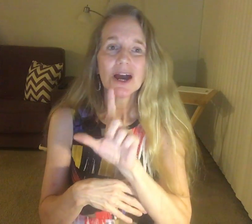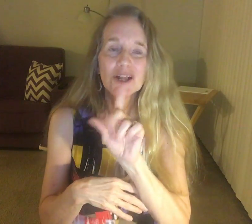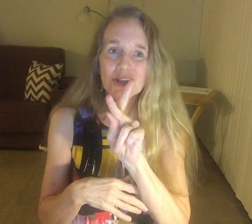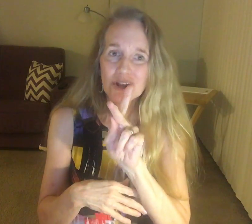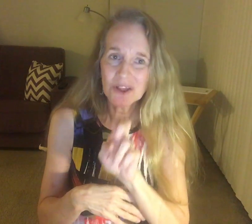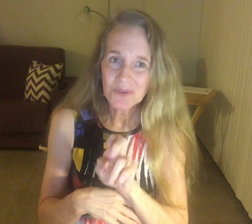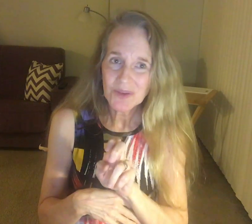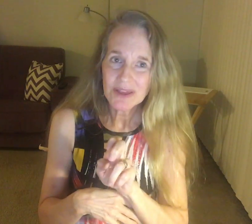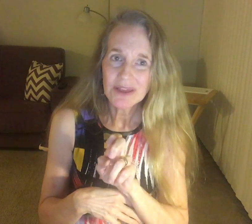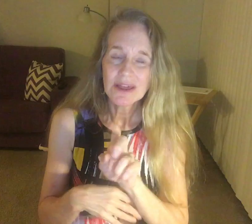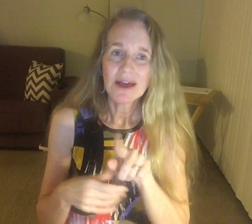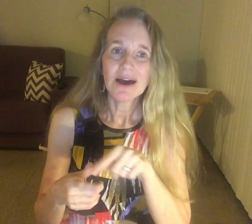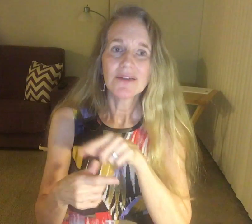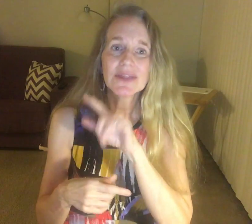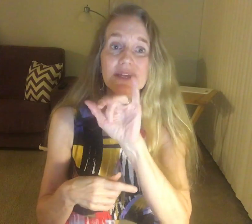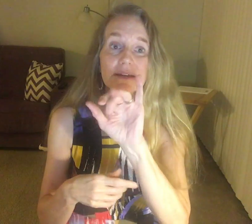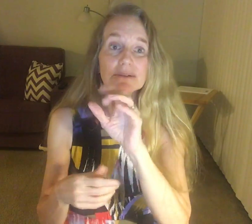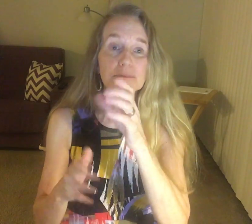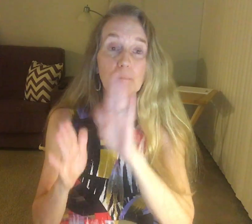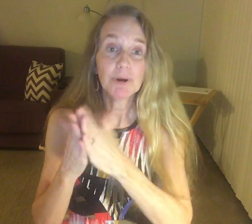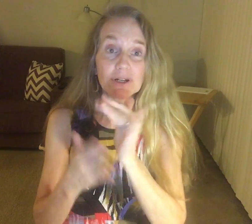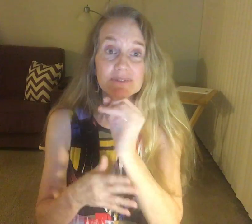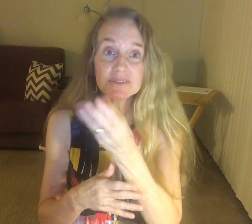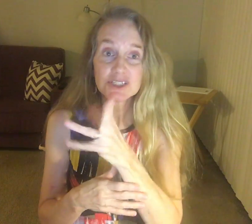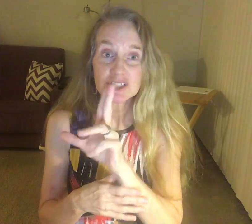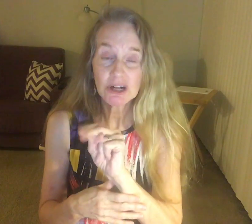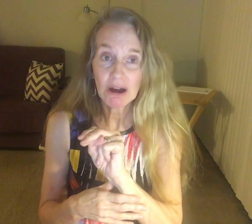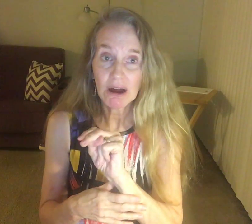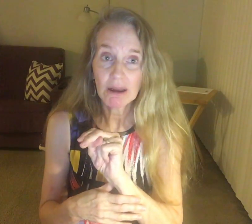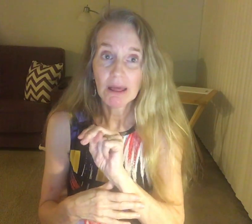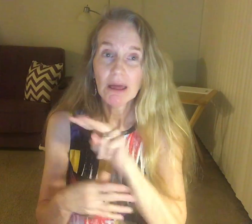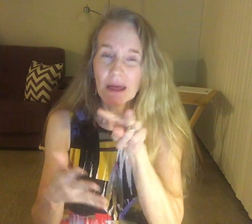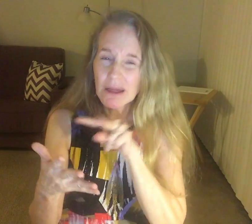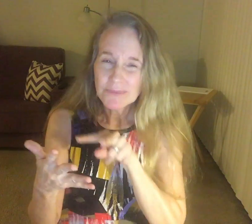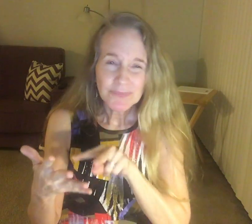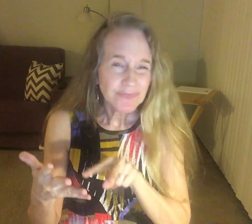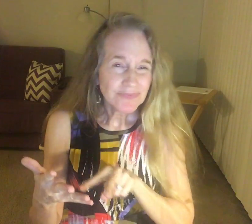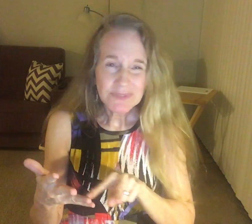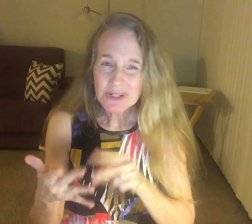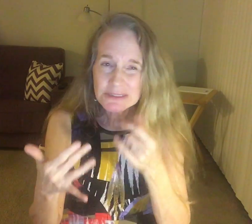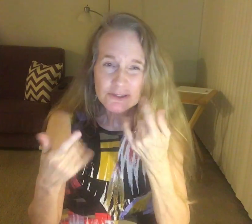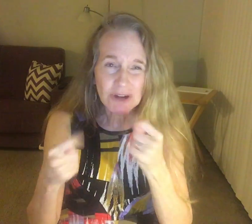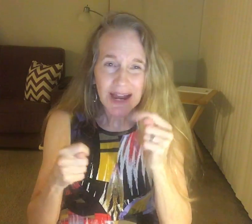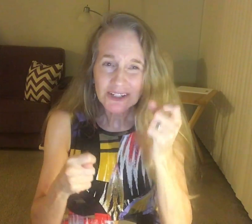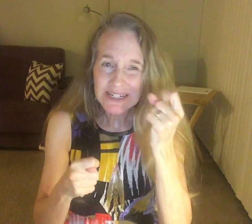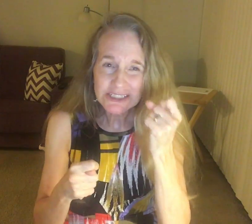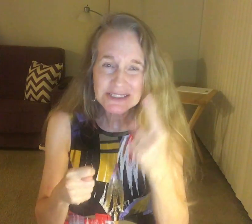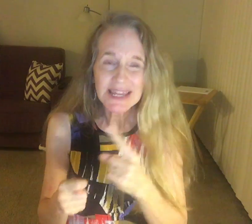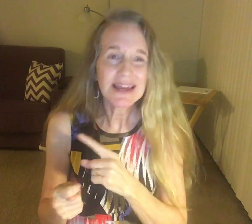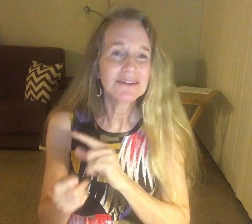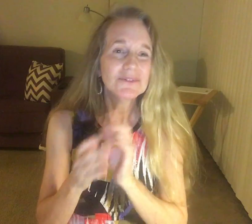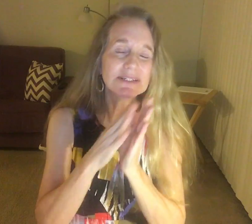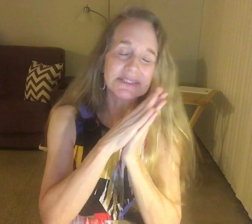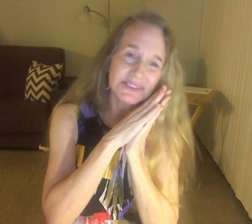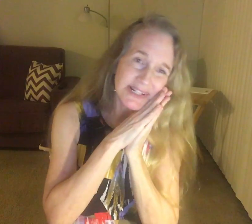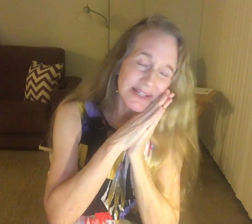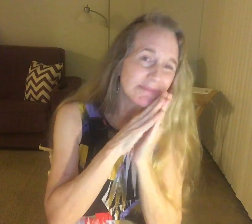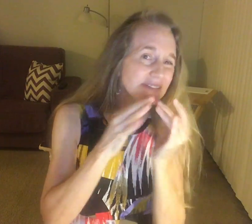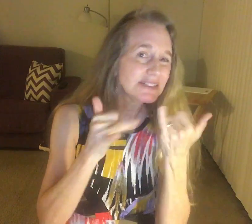and the monk. I did spoken with John. I tried to understand me to see the